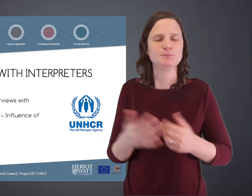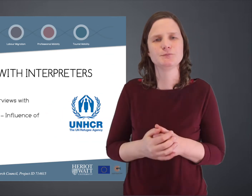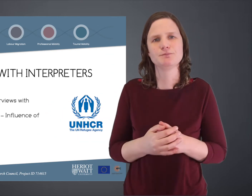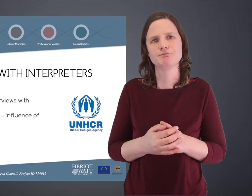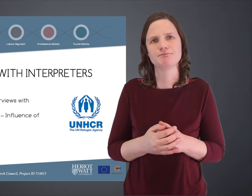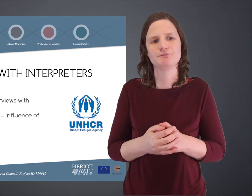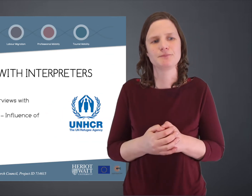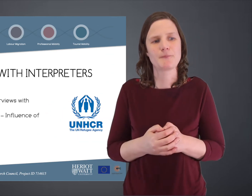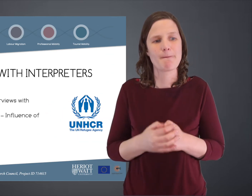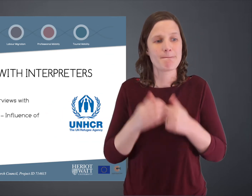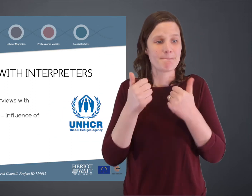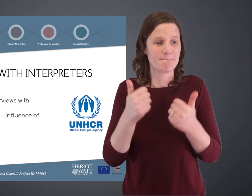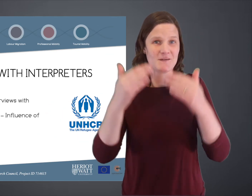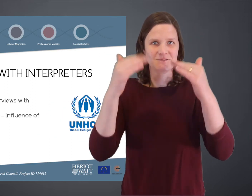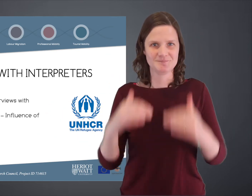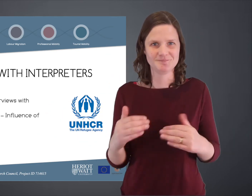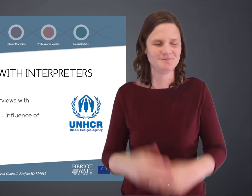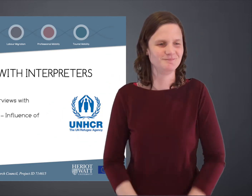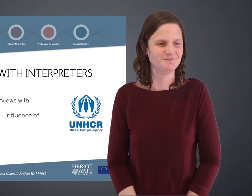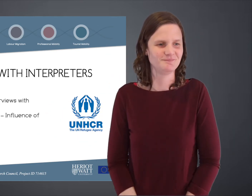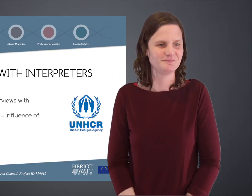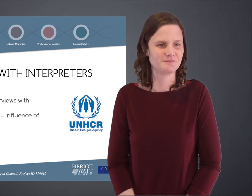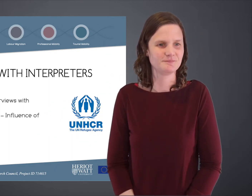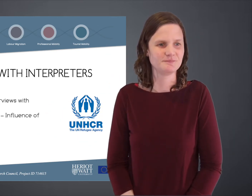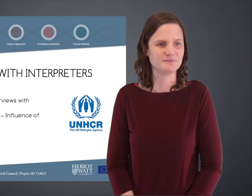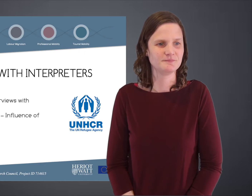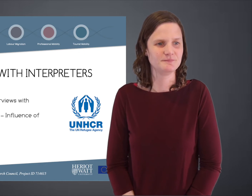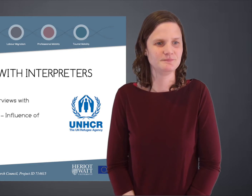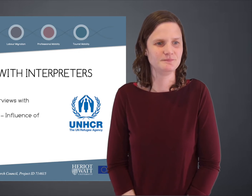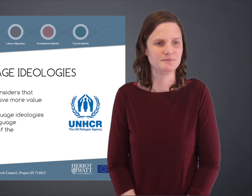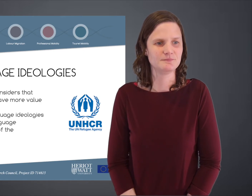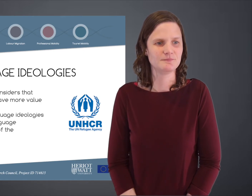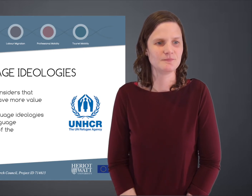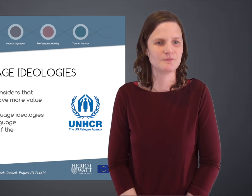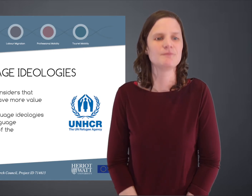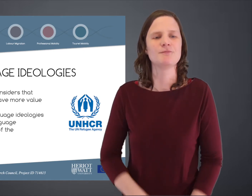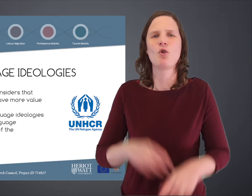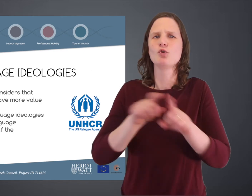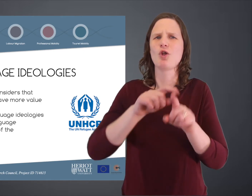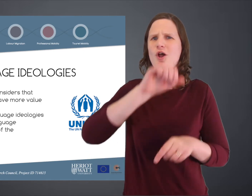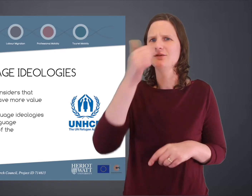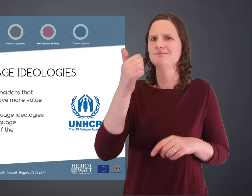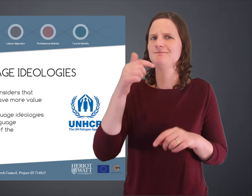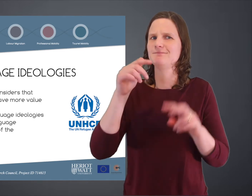So they asked me to assist them in that way. That's another example of my positionality influencing the research process.